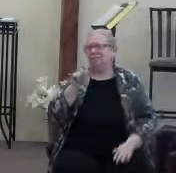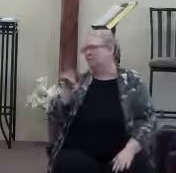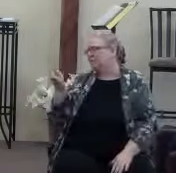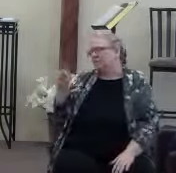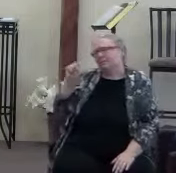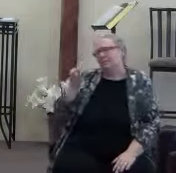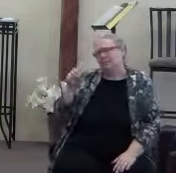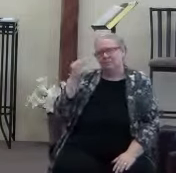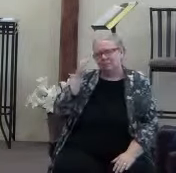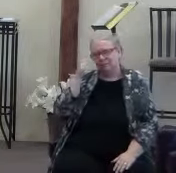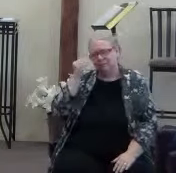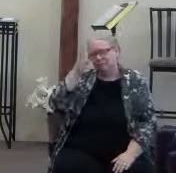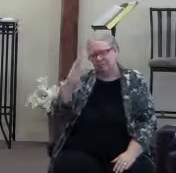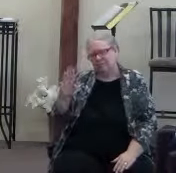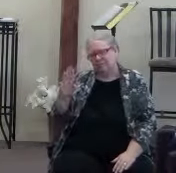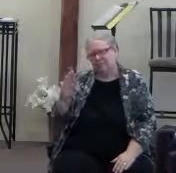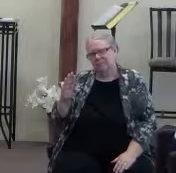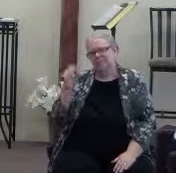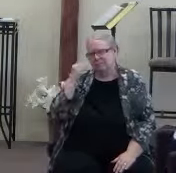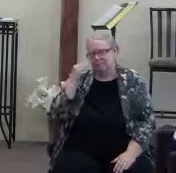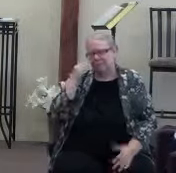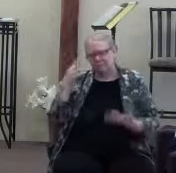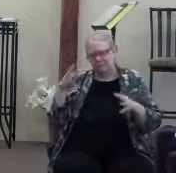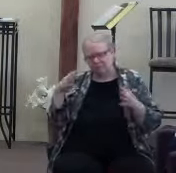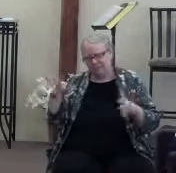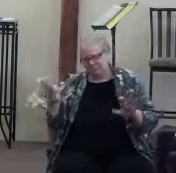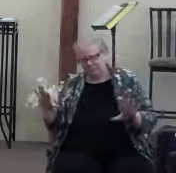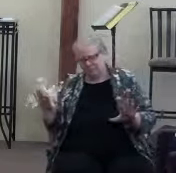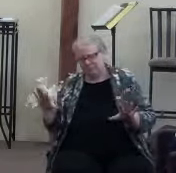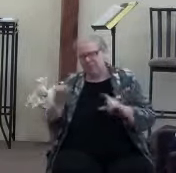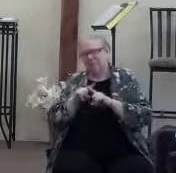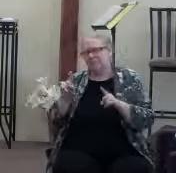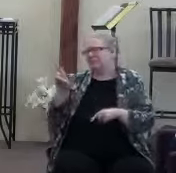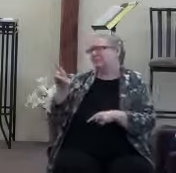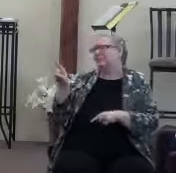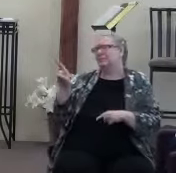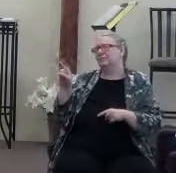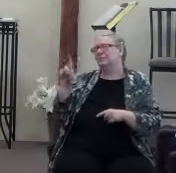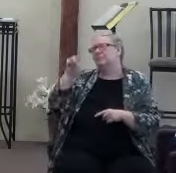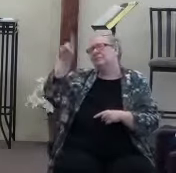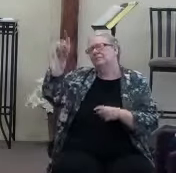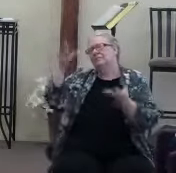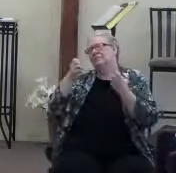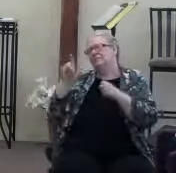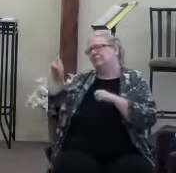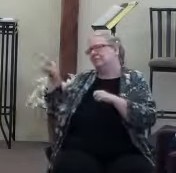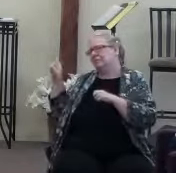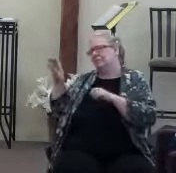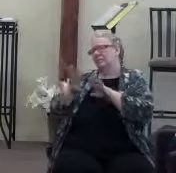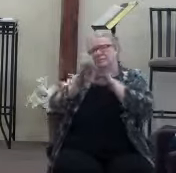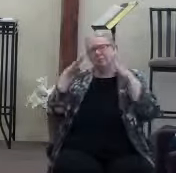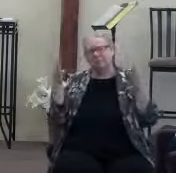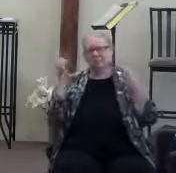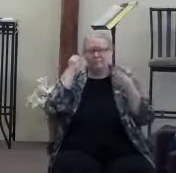know, because God already knows. He just wants you to open up. I don't want our prayers to be hindered. If you've got something holding you down,